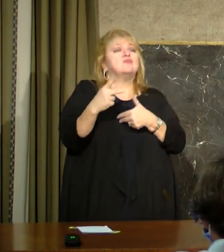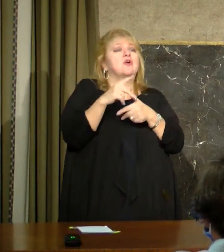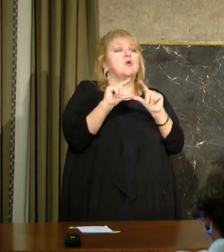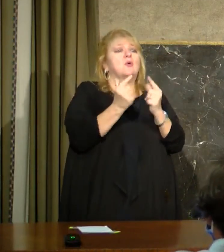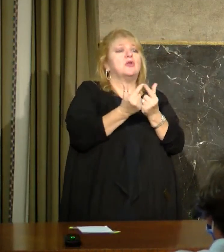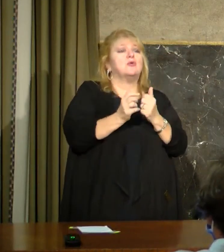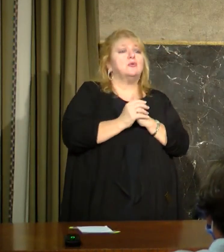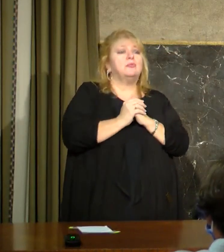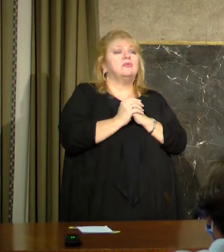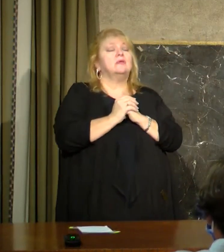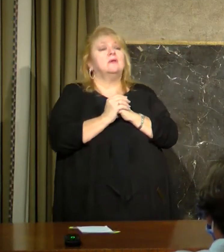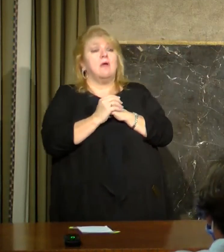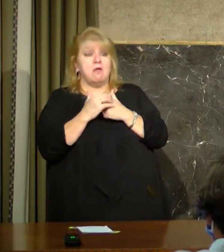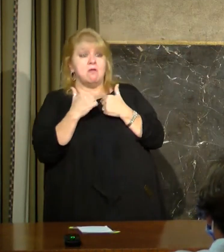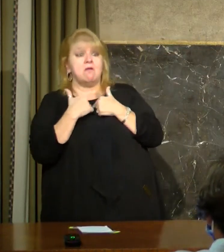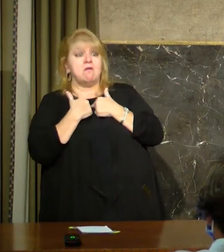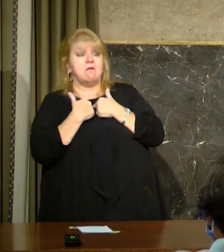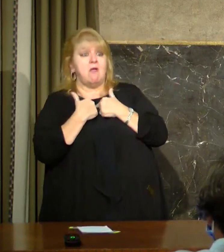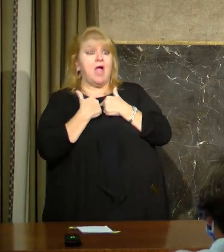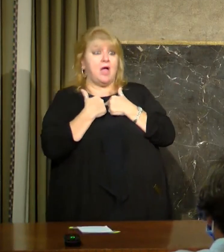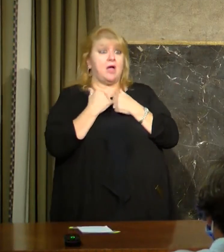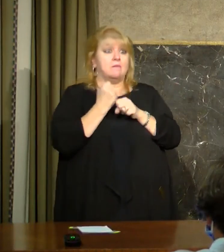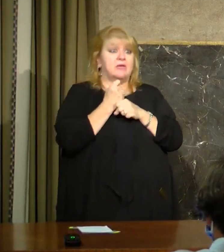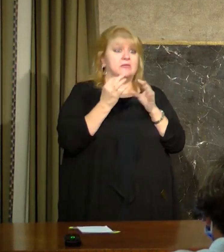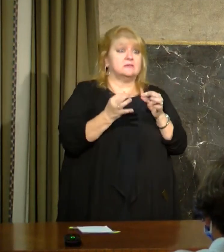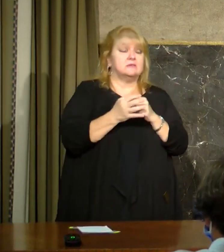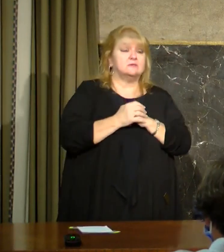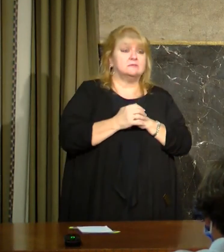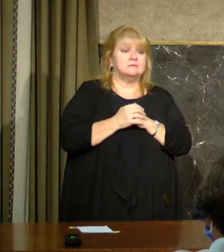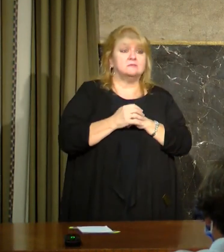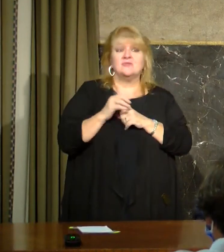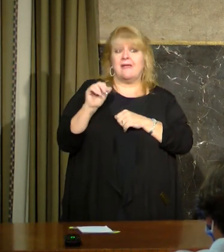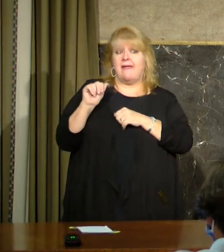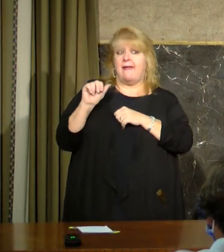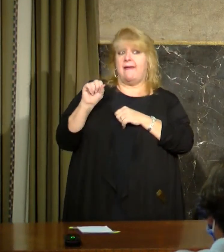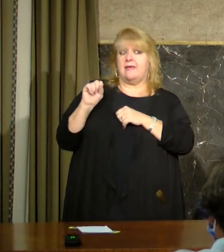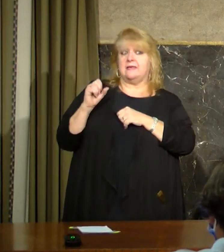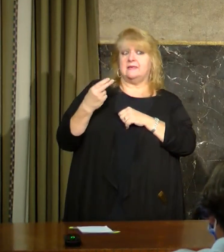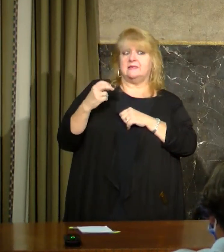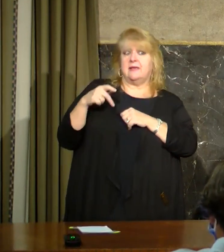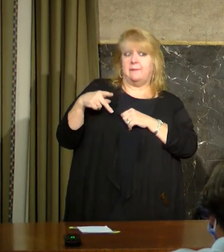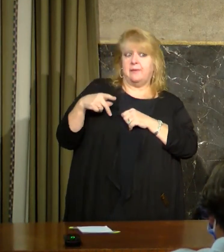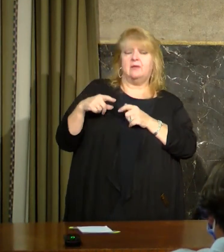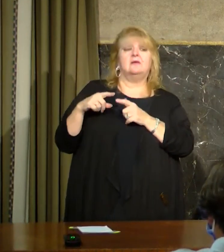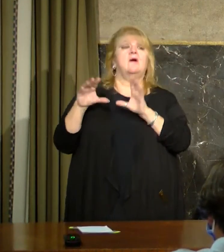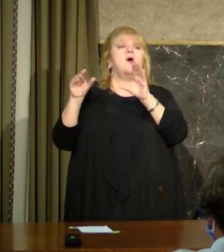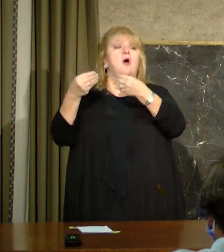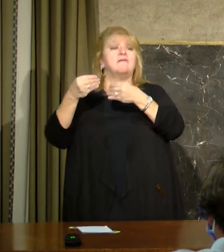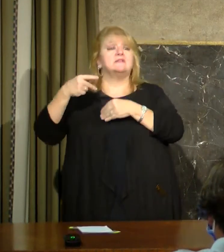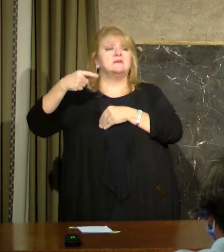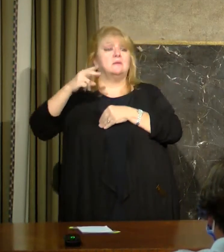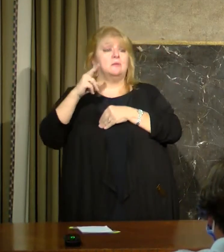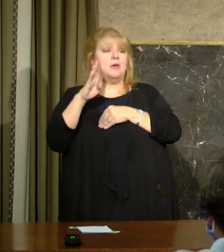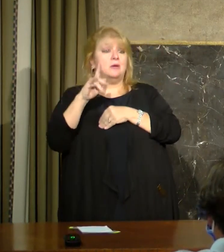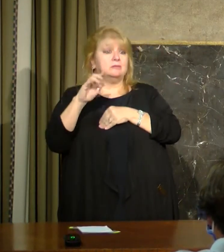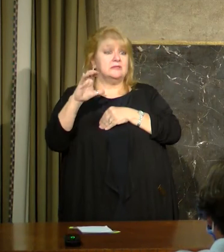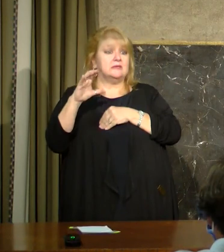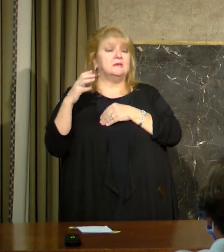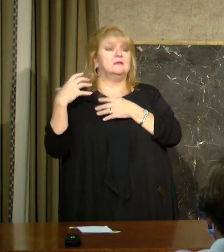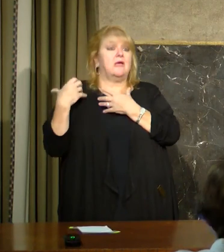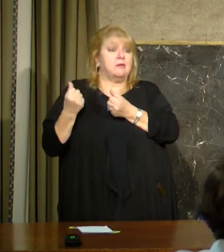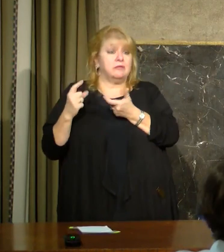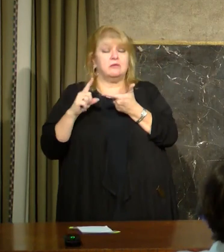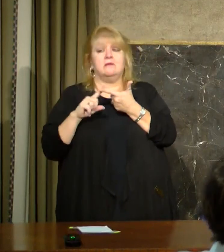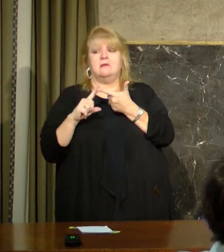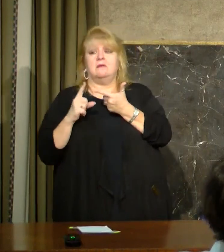recommendations that come from ASIP. I do it based on recommendations that come from the Office of Public Health. I do it in consultation